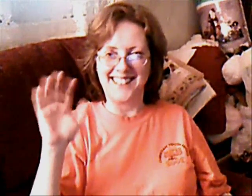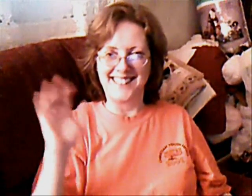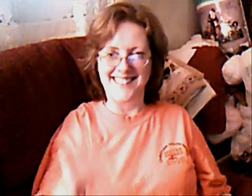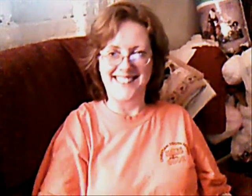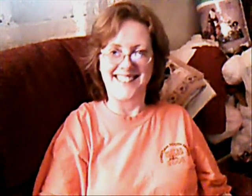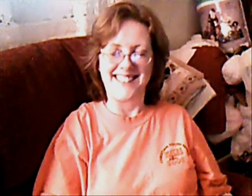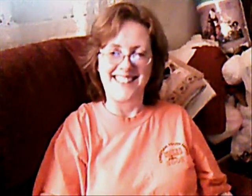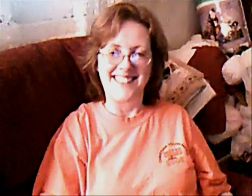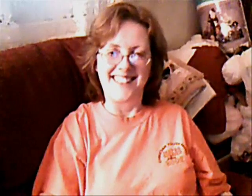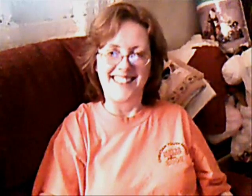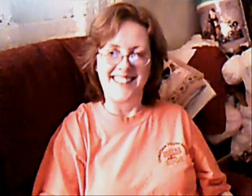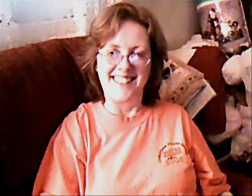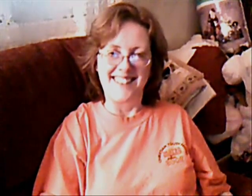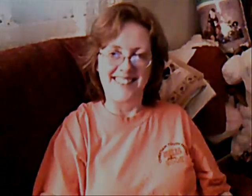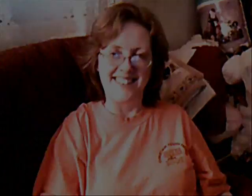great thou art. You're necessary. Thank you.